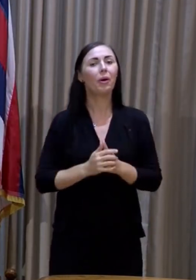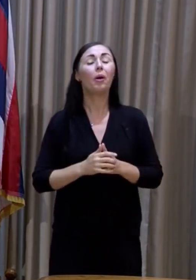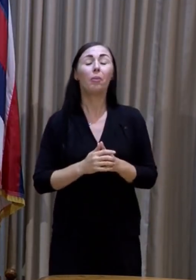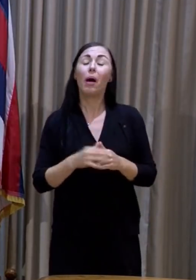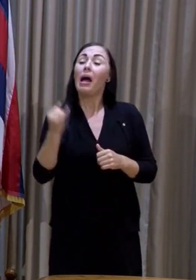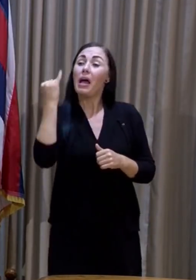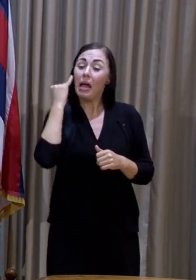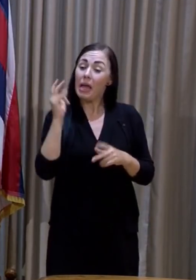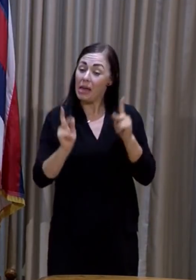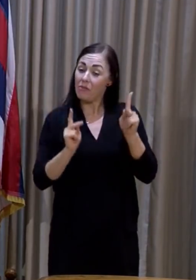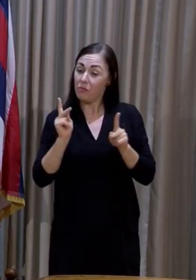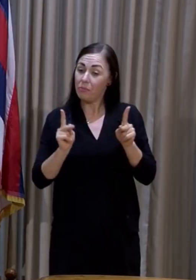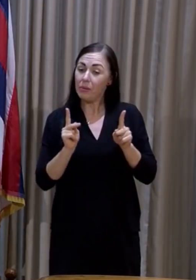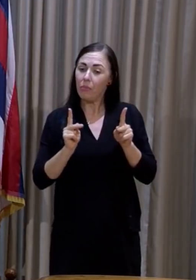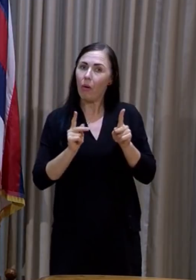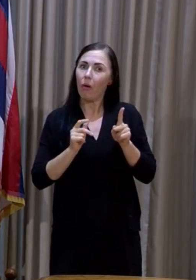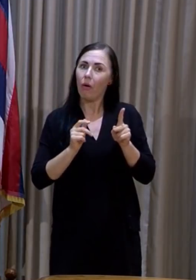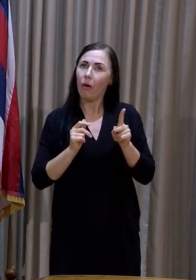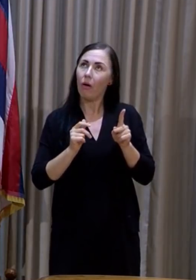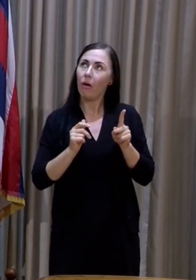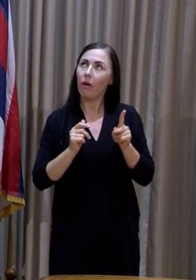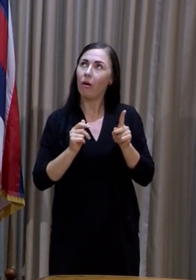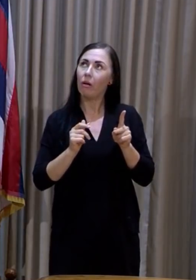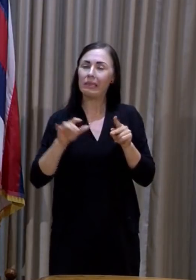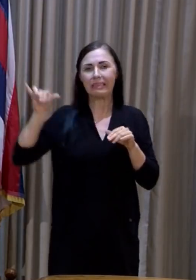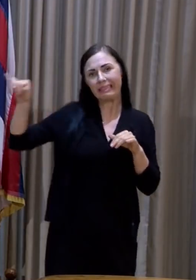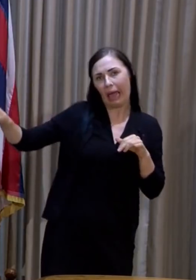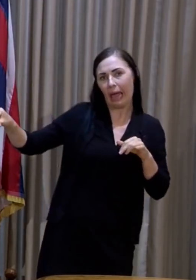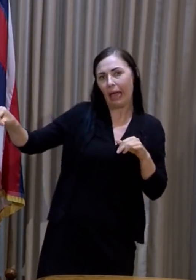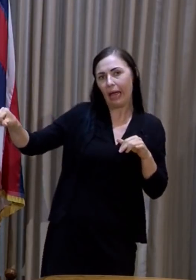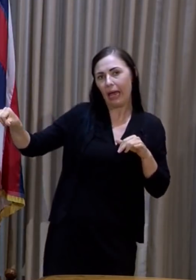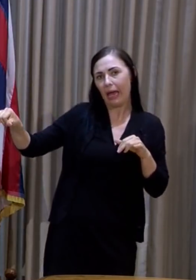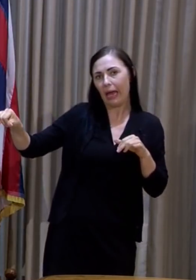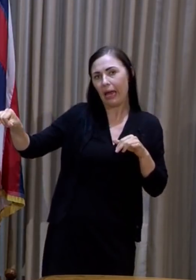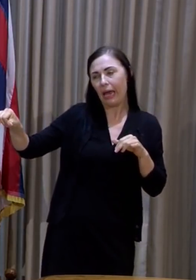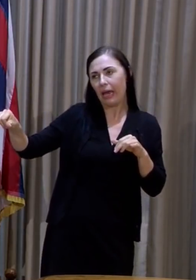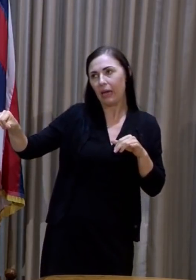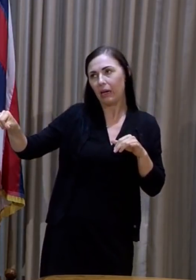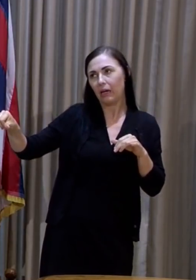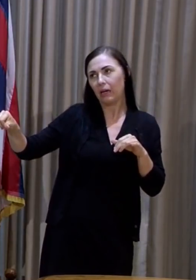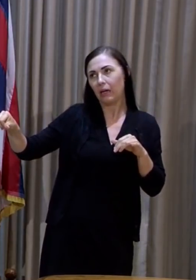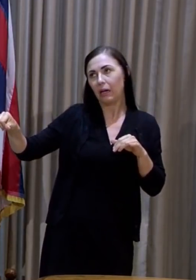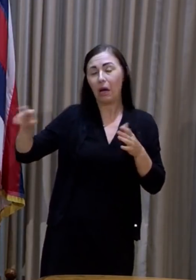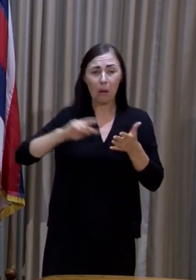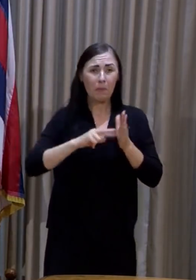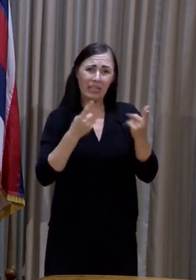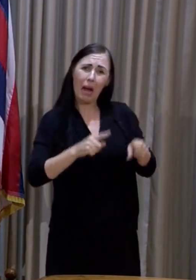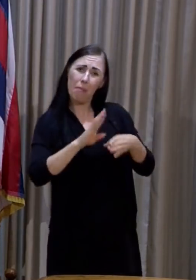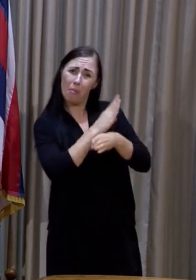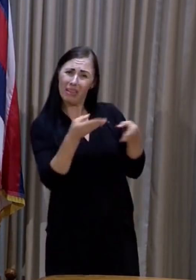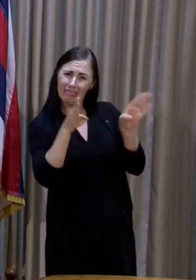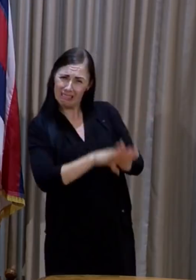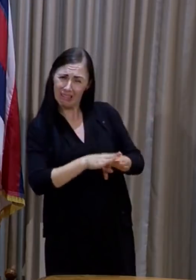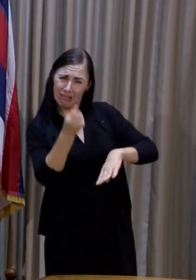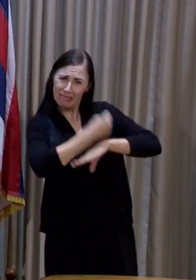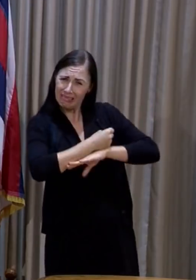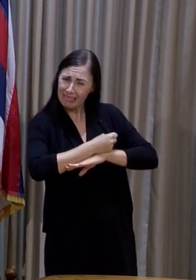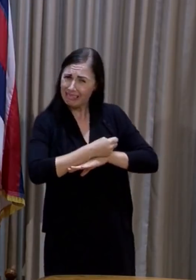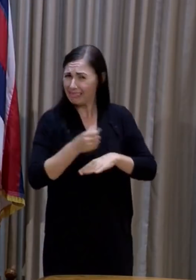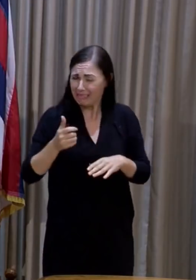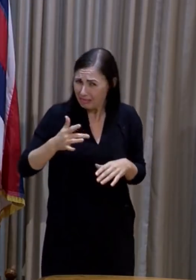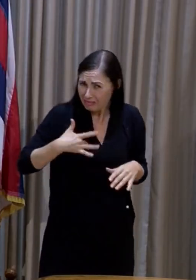push some small businesses to Godelia? You know,